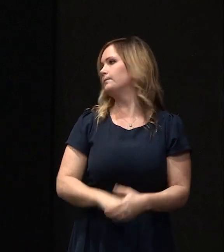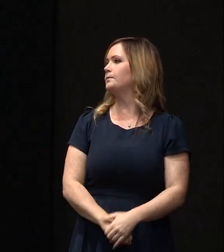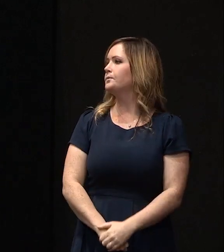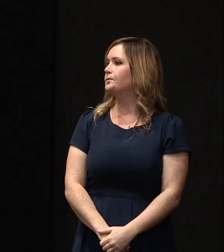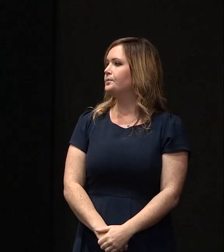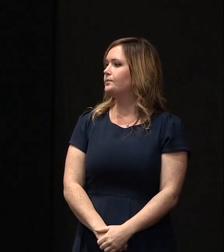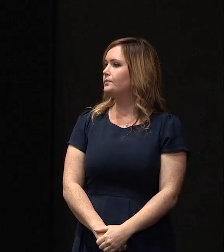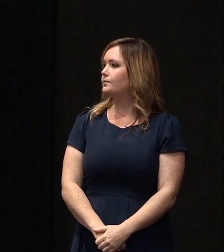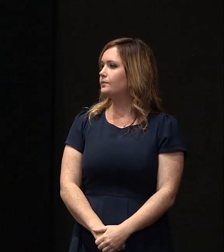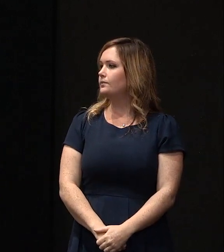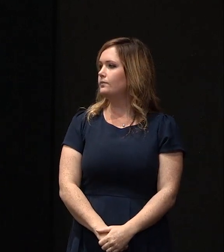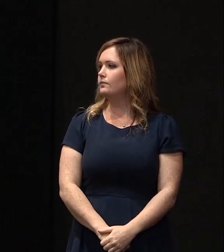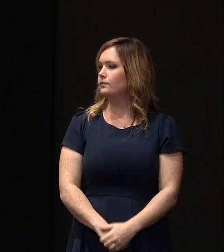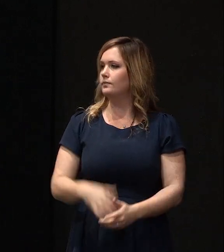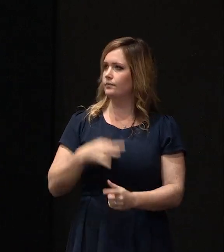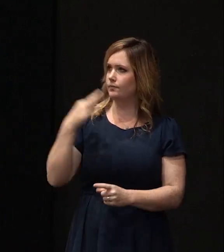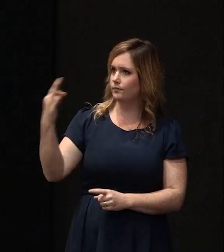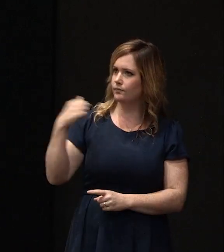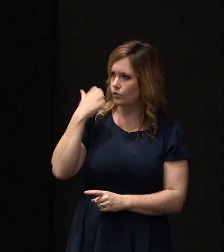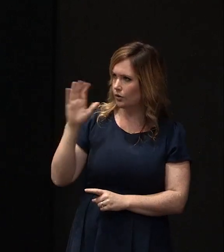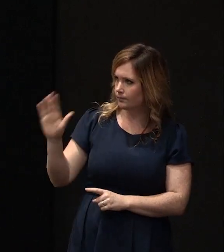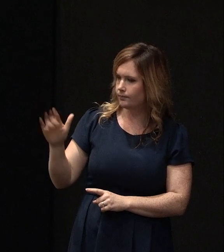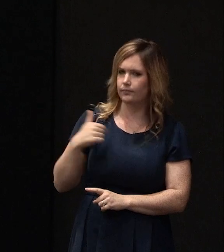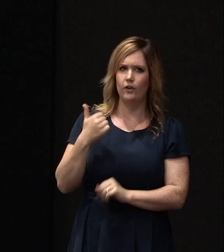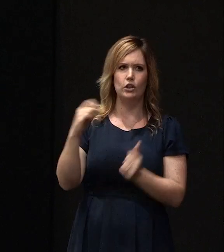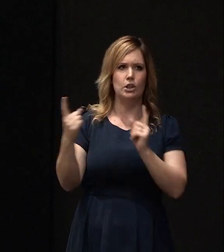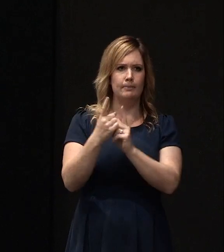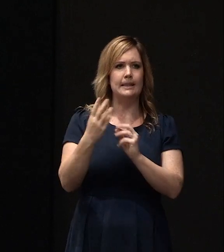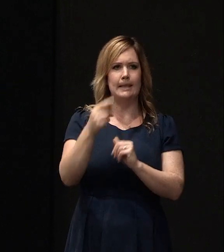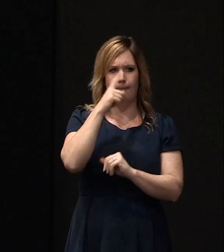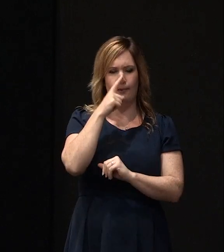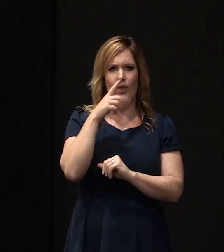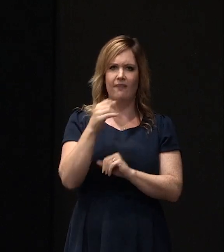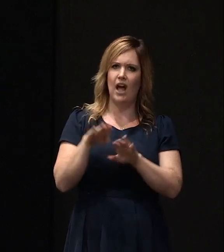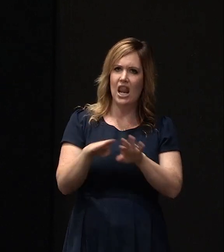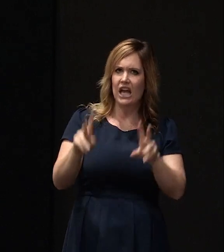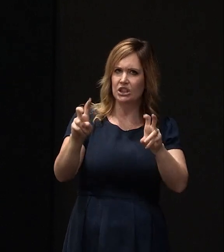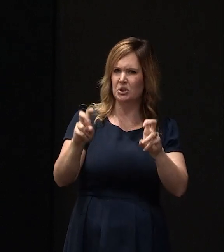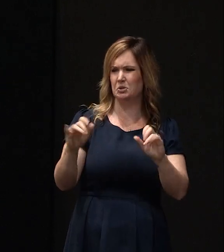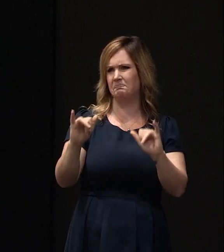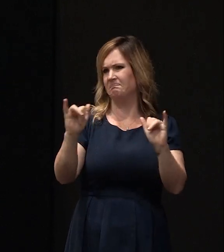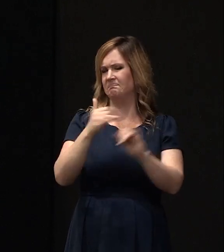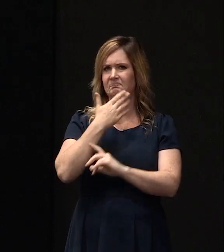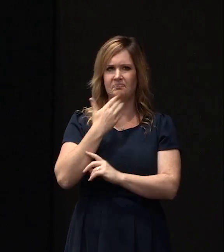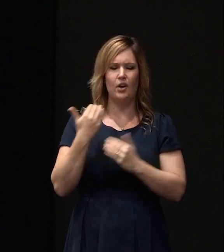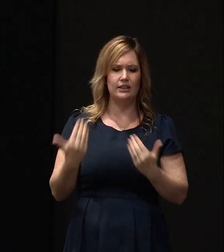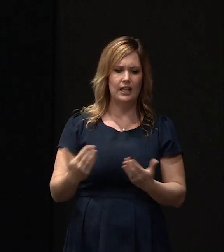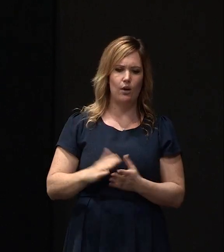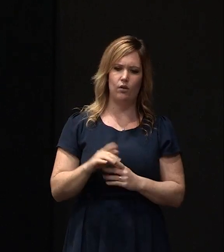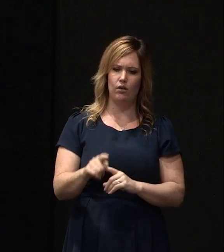So John, does that mean, I mean I've met one or two people today who have got some sort of unpleasant land issues right now, issues that are causing